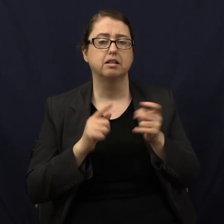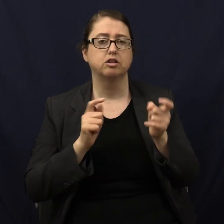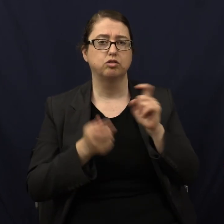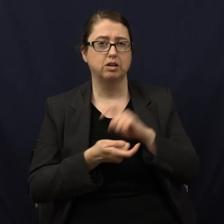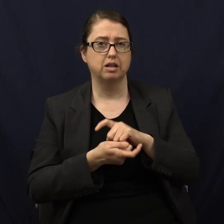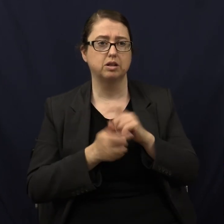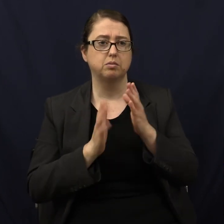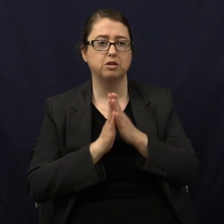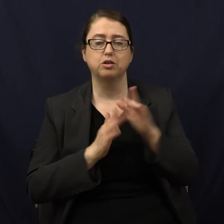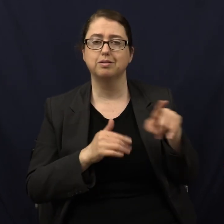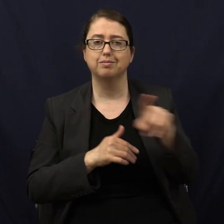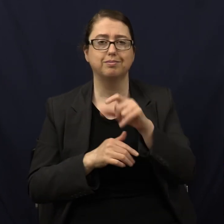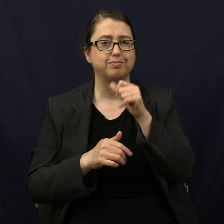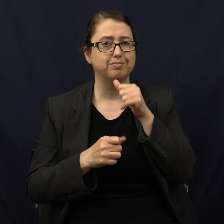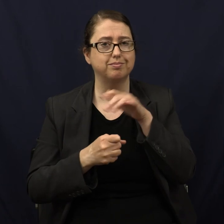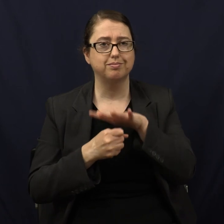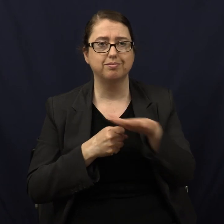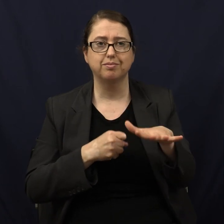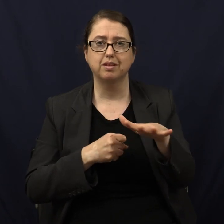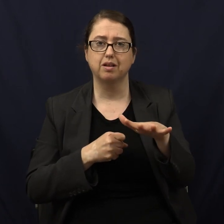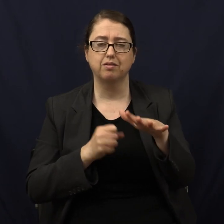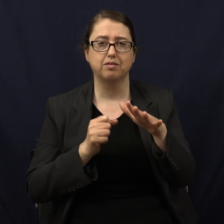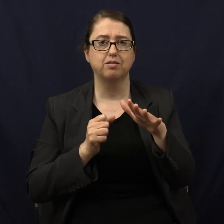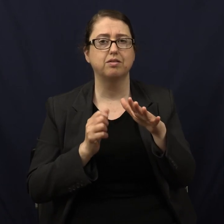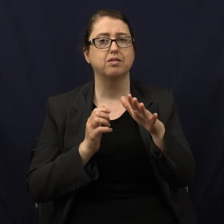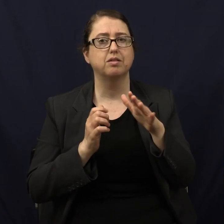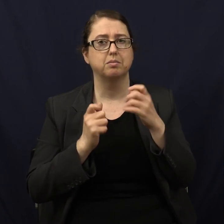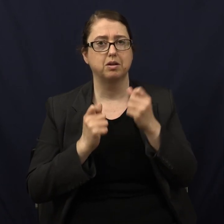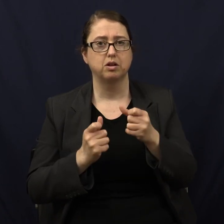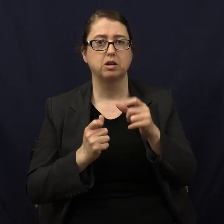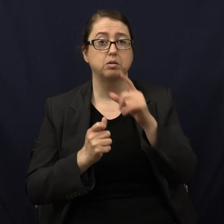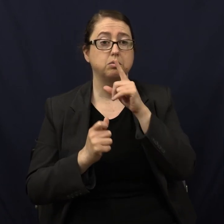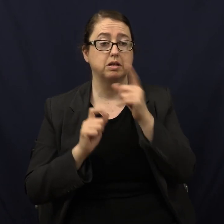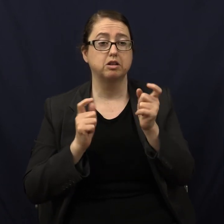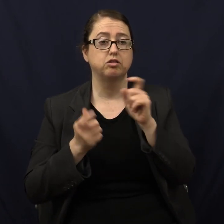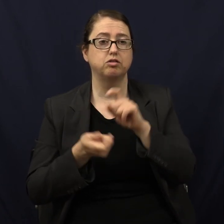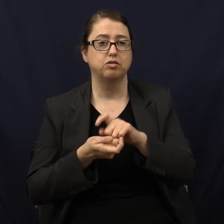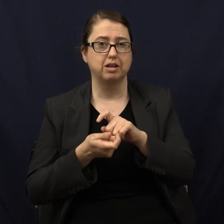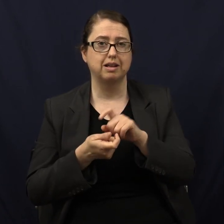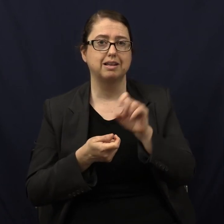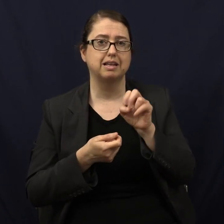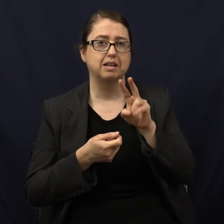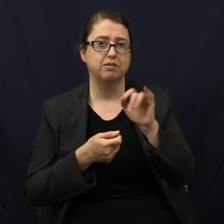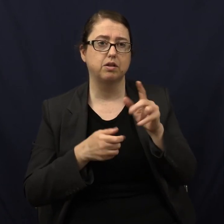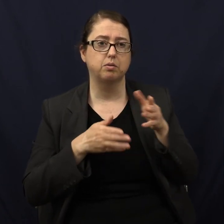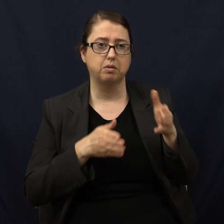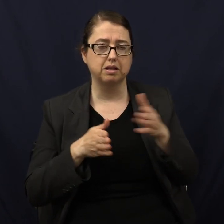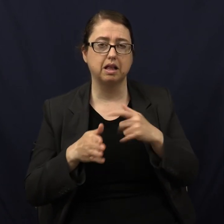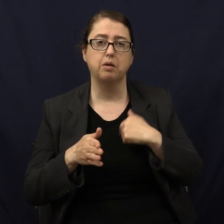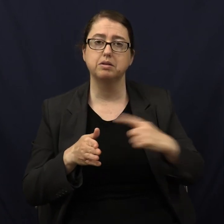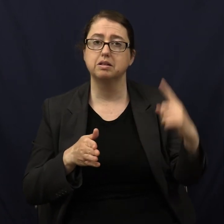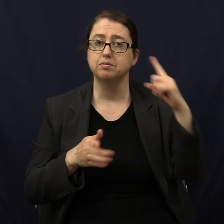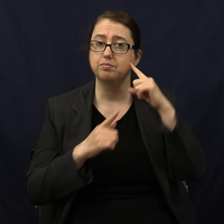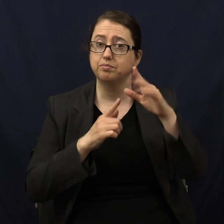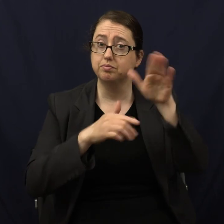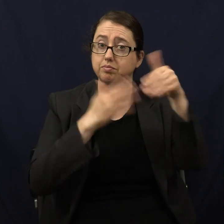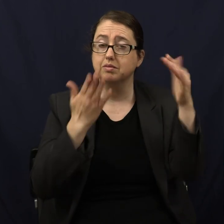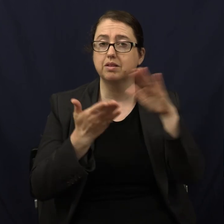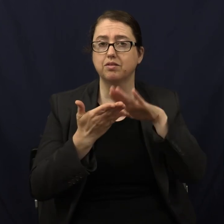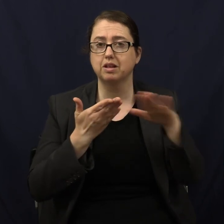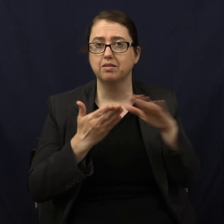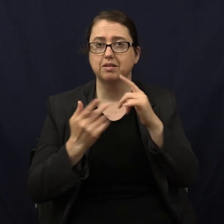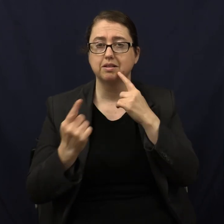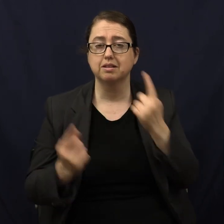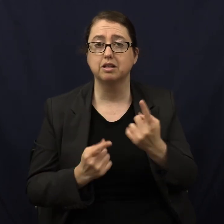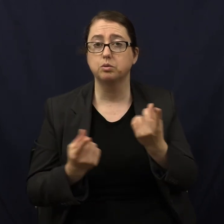prayer. You don't have the power to do it. And turn from their wicked ways, then will I hear from heaven and will forgive their